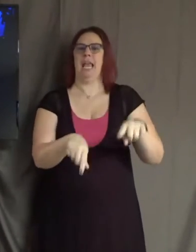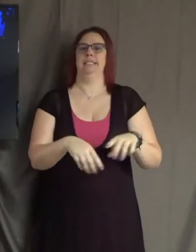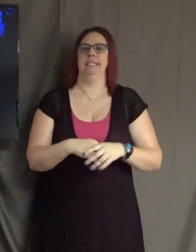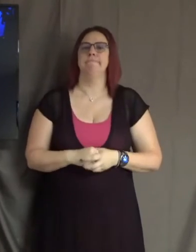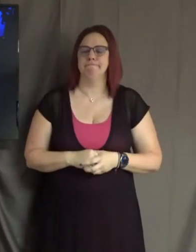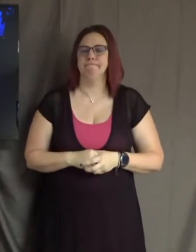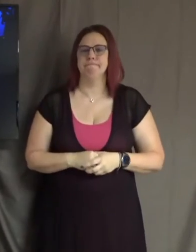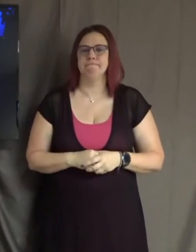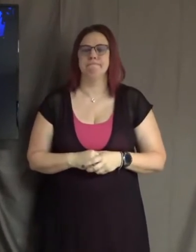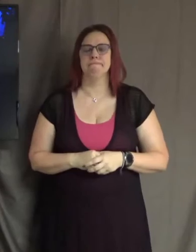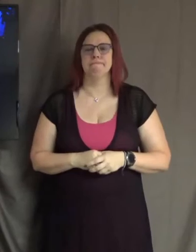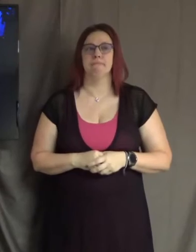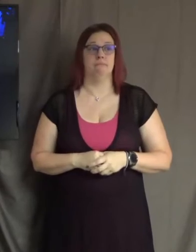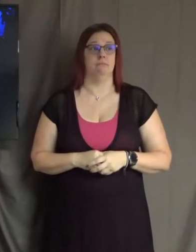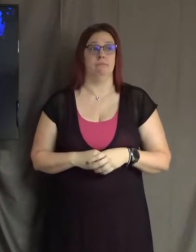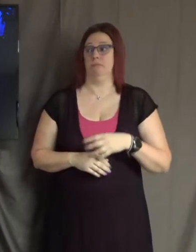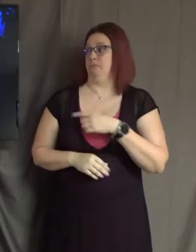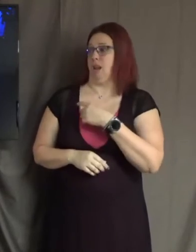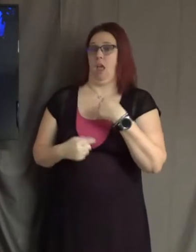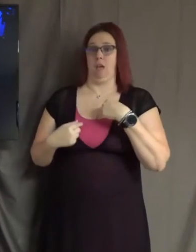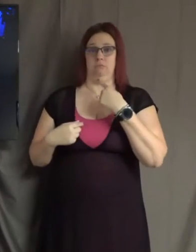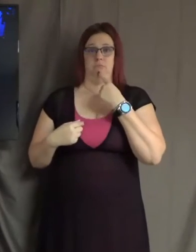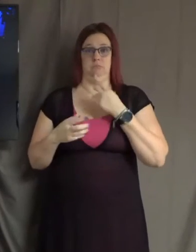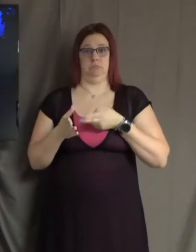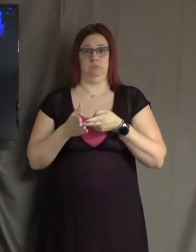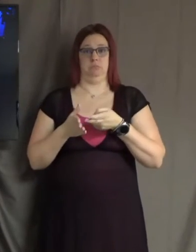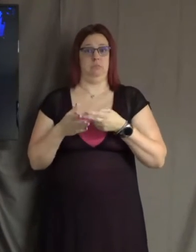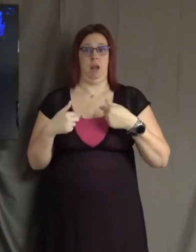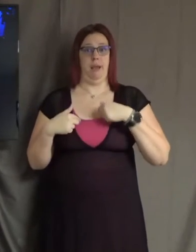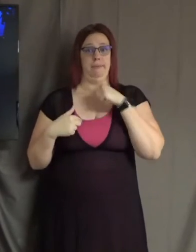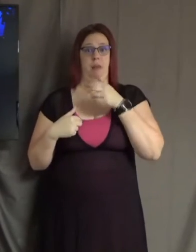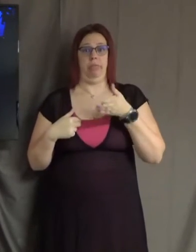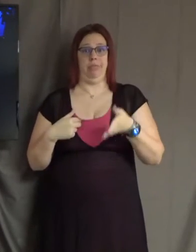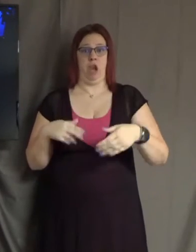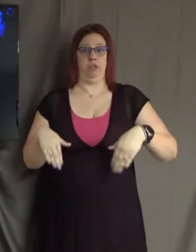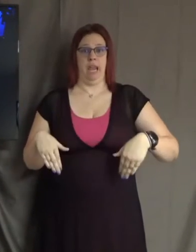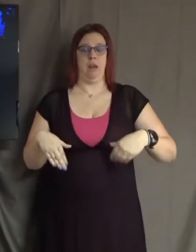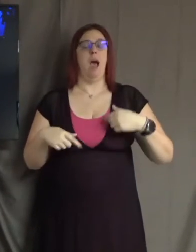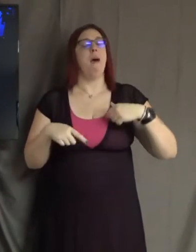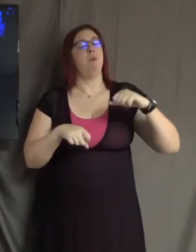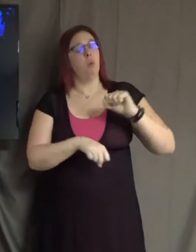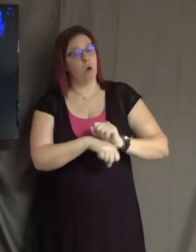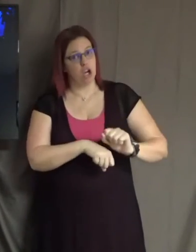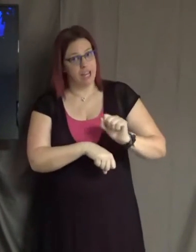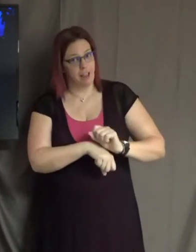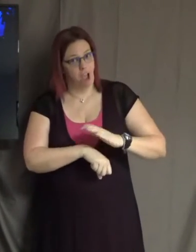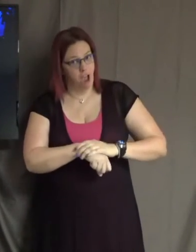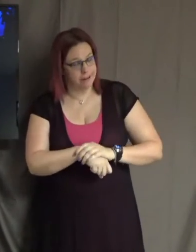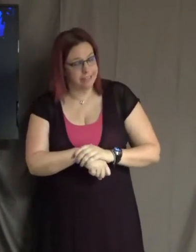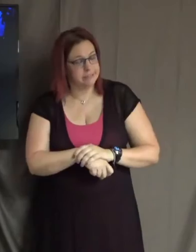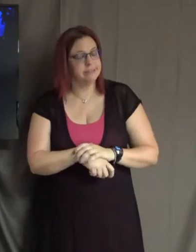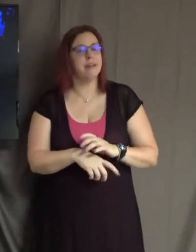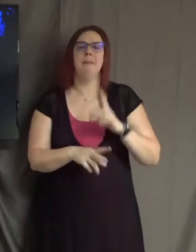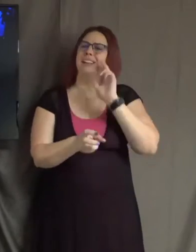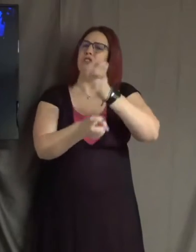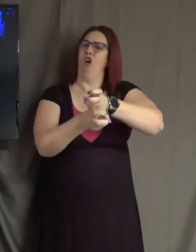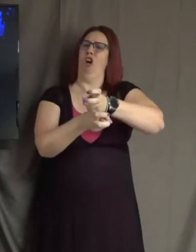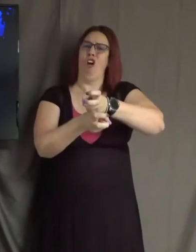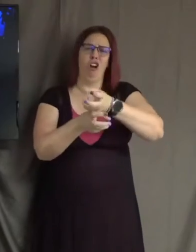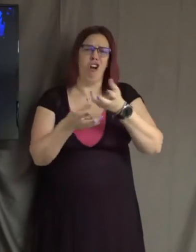I can honestly say I'm not quite there yet. I'm practicing it. I'm working on it. Because it's hard stuff. But I do believe there's